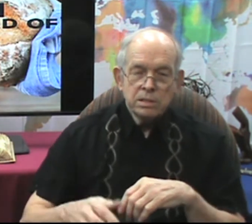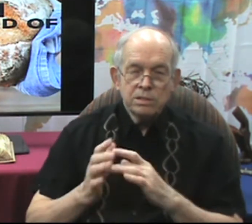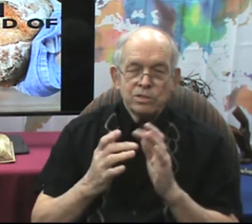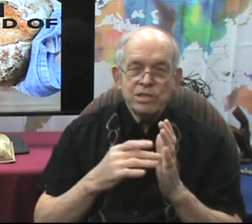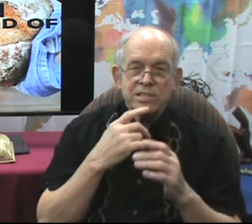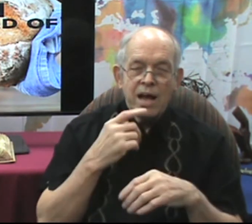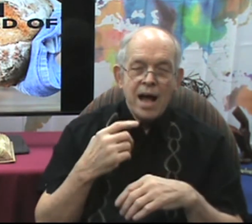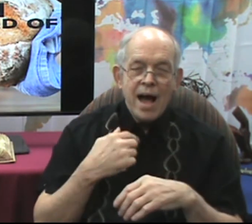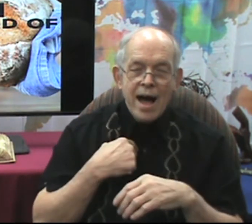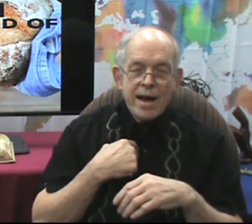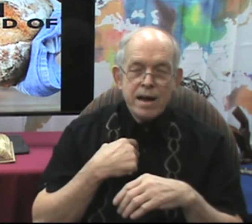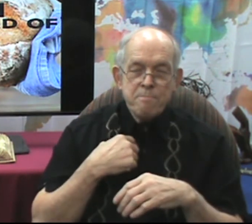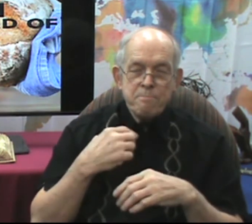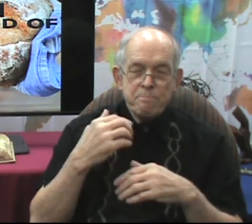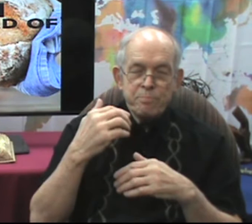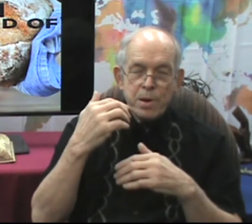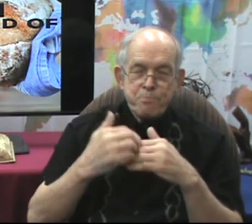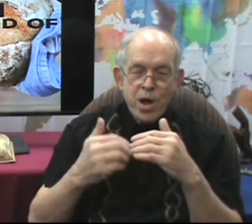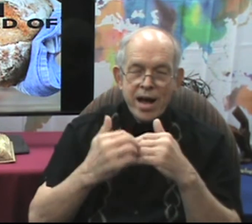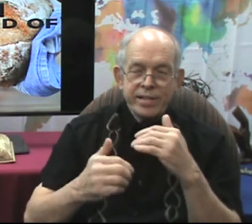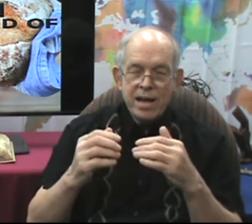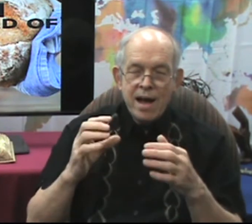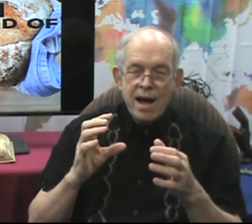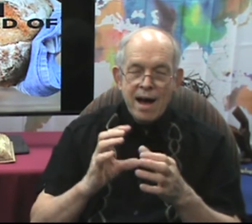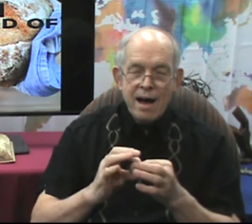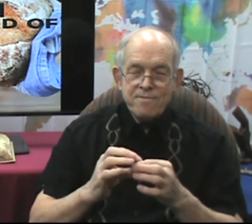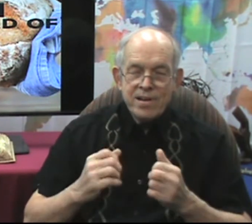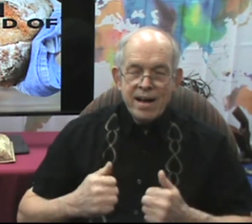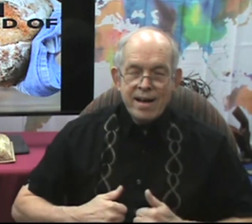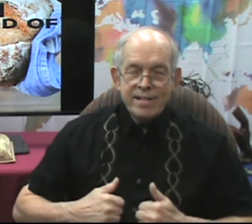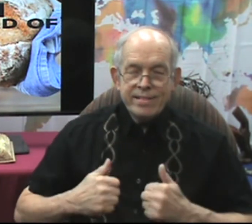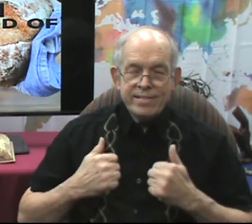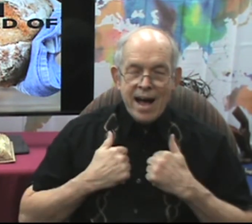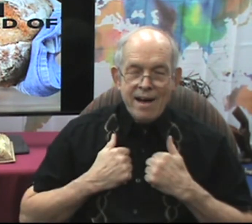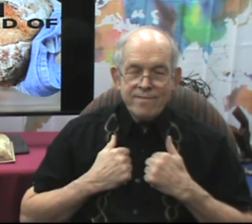You. Say. I. Am. The bread. Of. Knife.